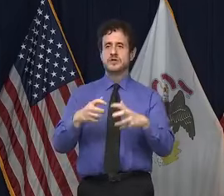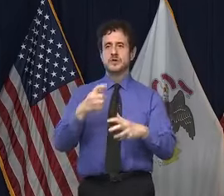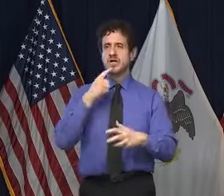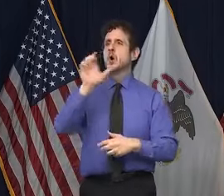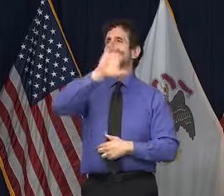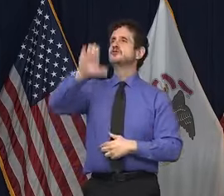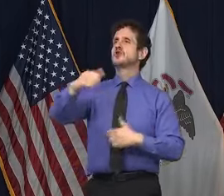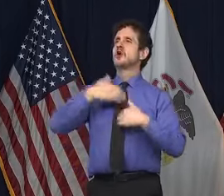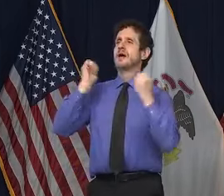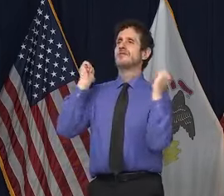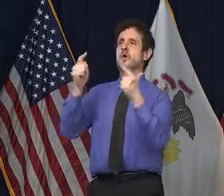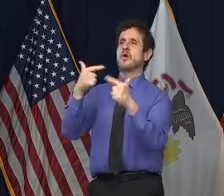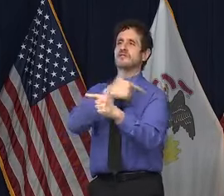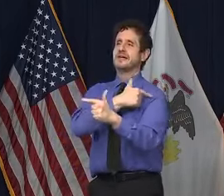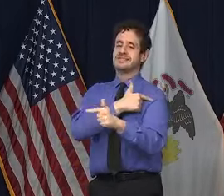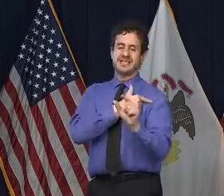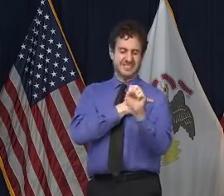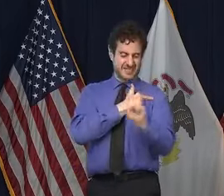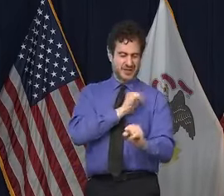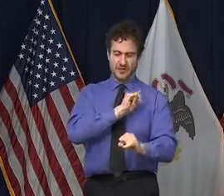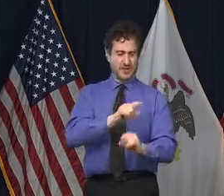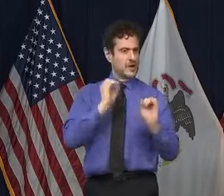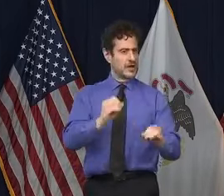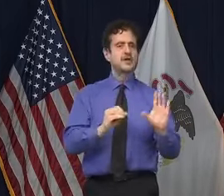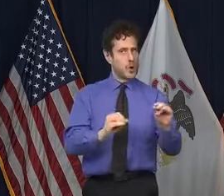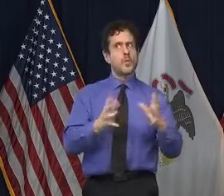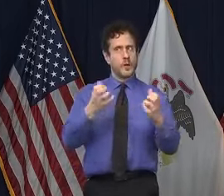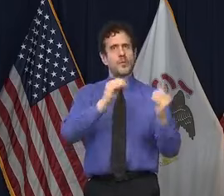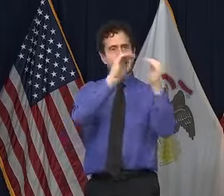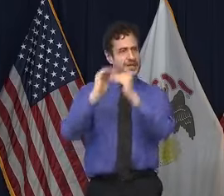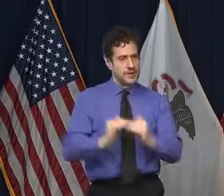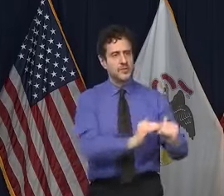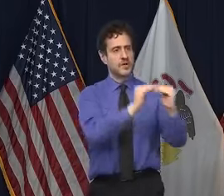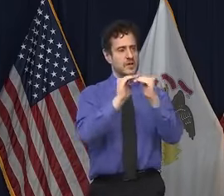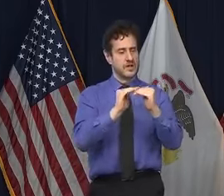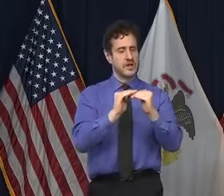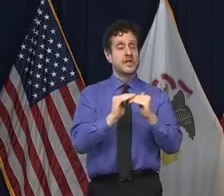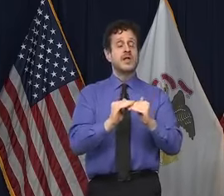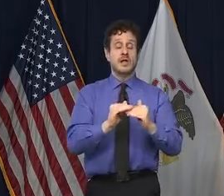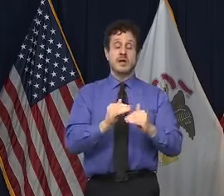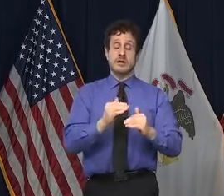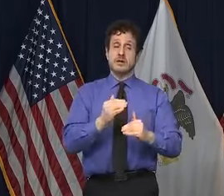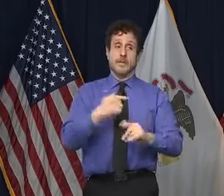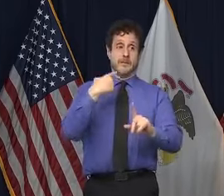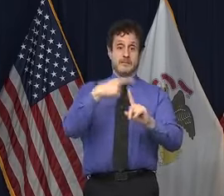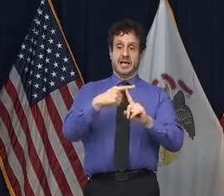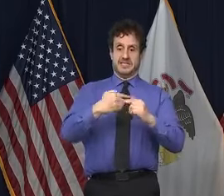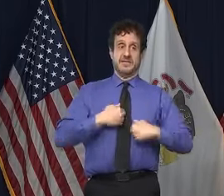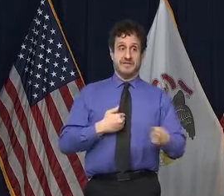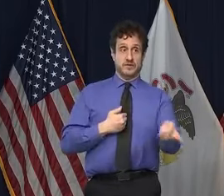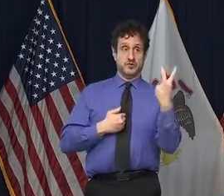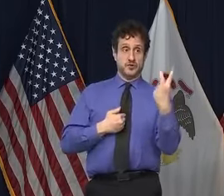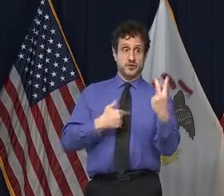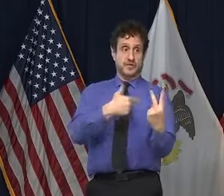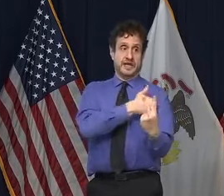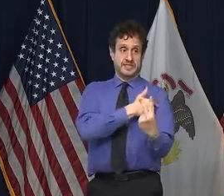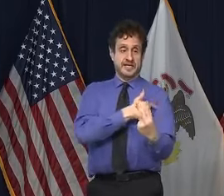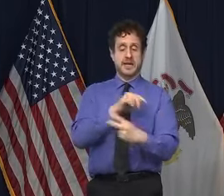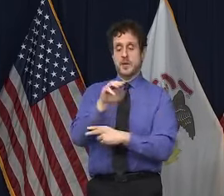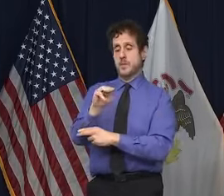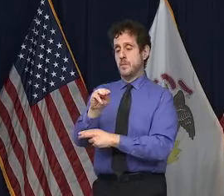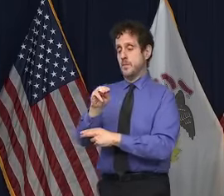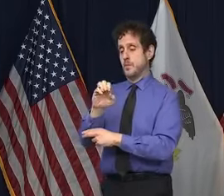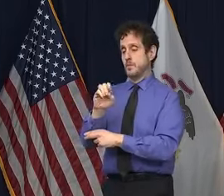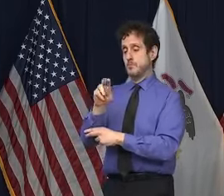uncovered. So, you know, the benefit of having two different vaccines, again, the Moderna vaccine does not have that